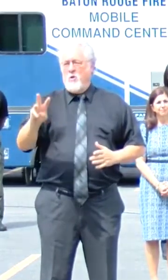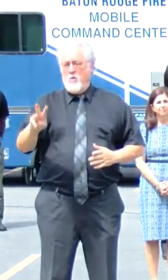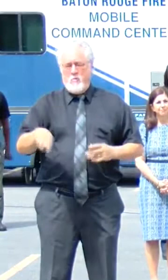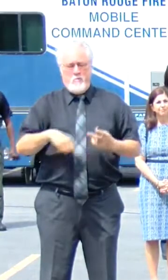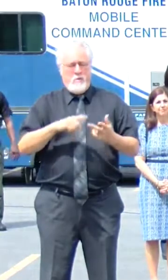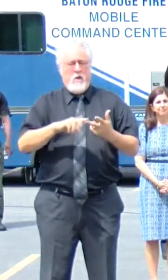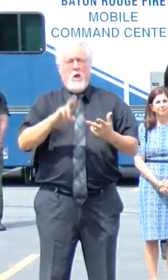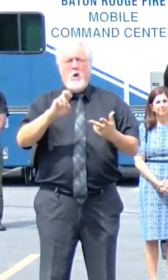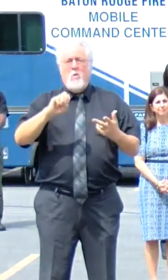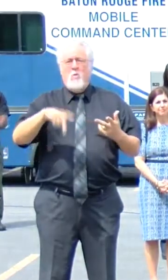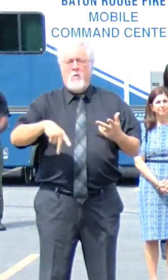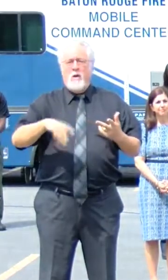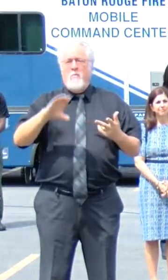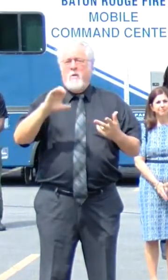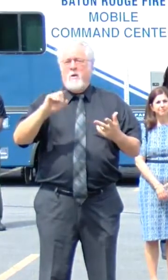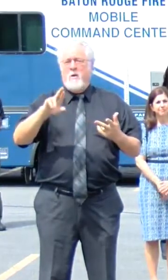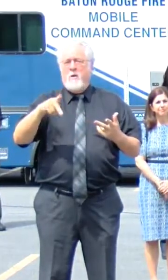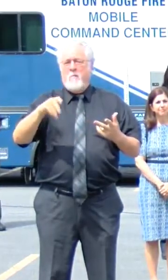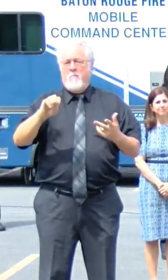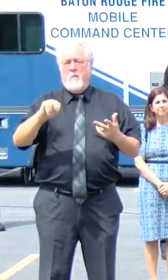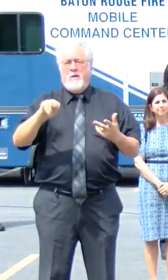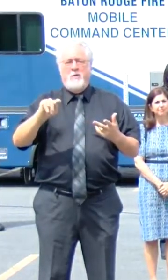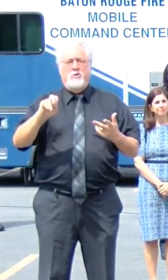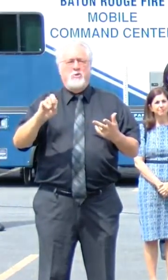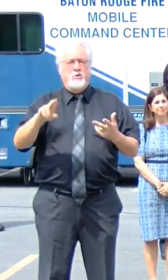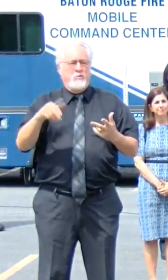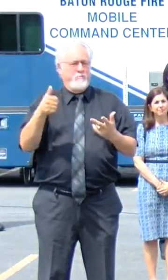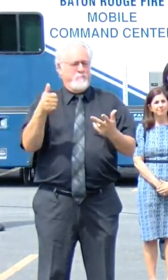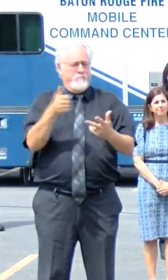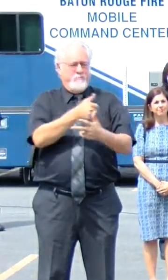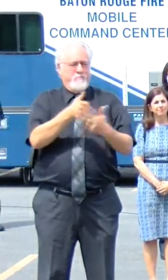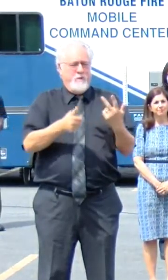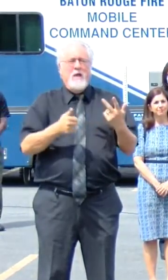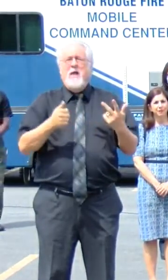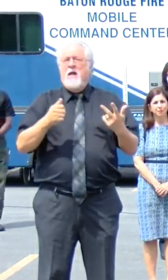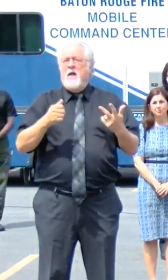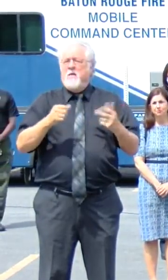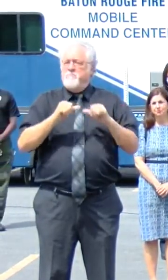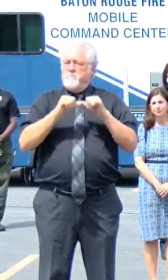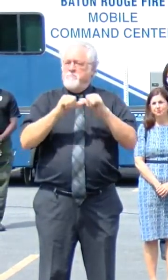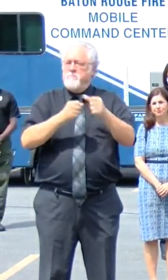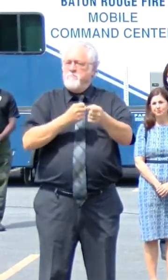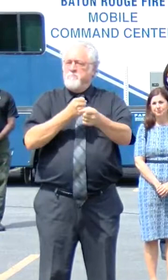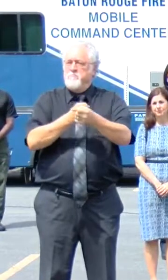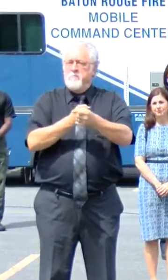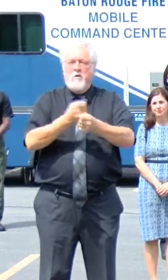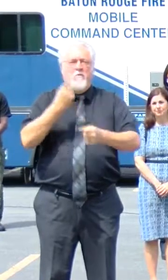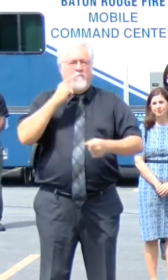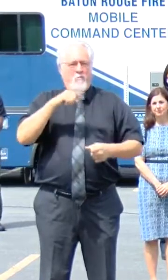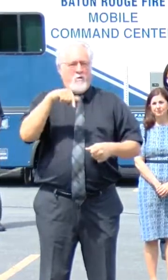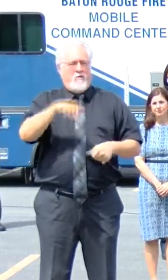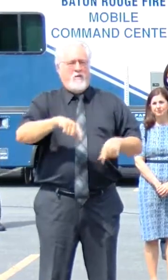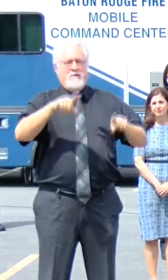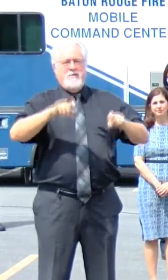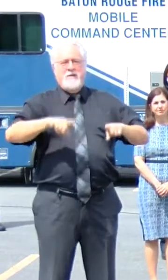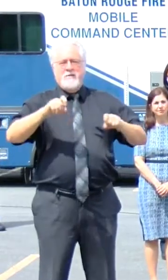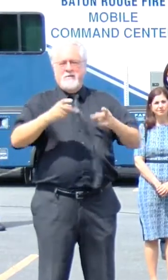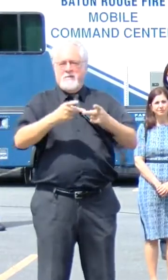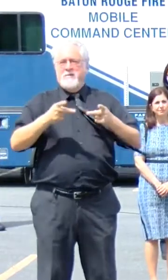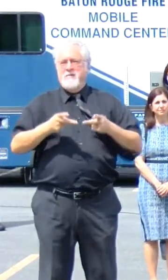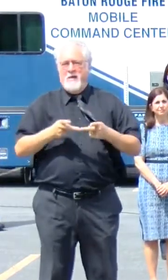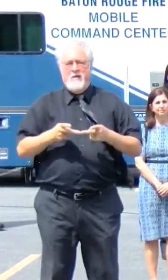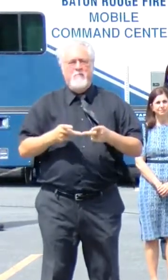Representative Barbara Carpenter, who have steadfastly advocated for this testing site.